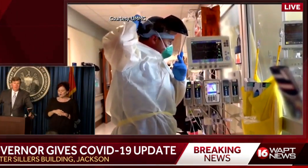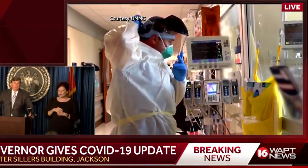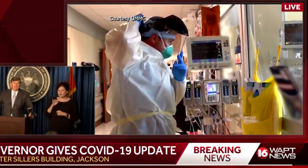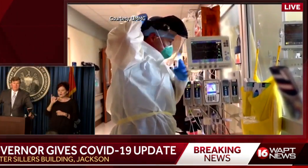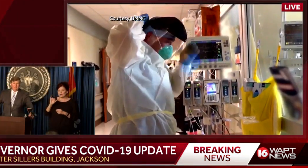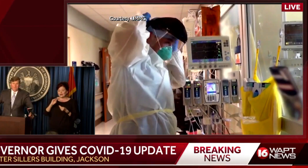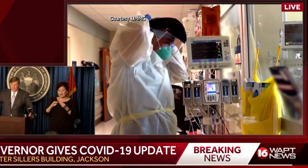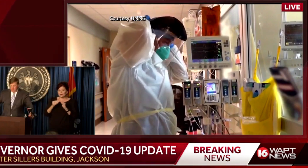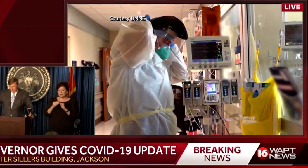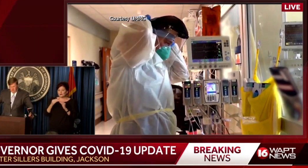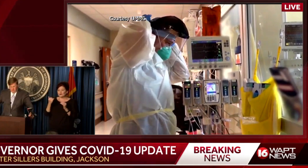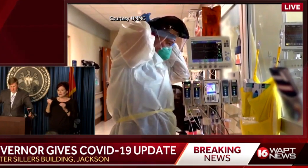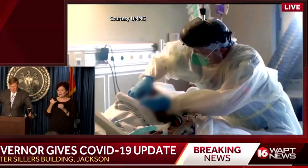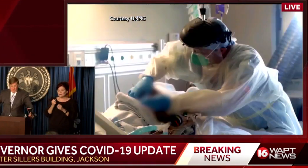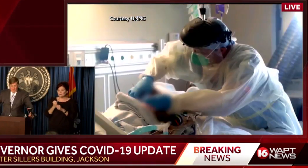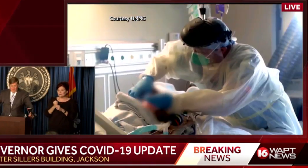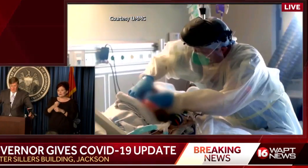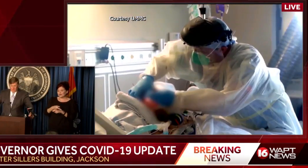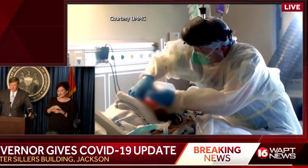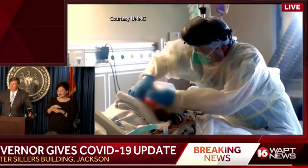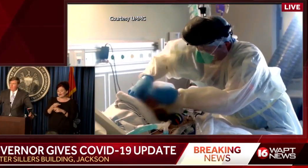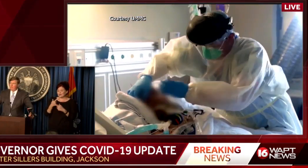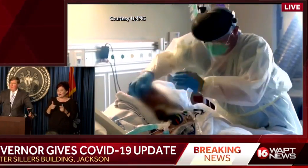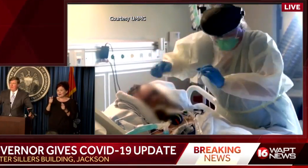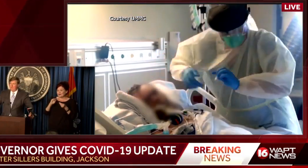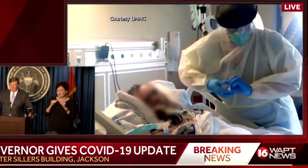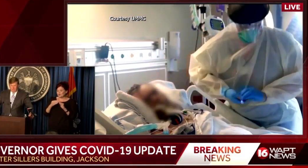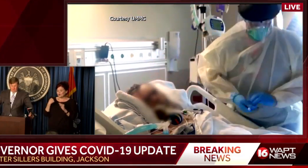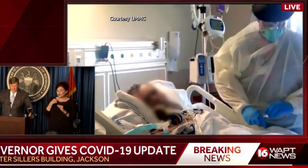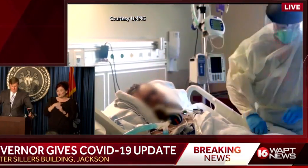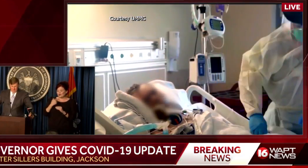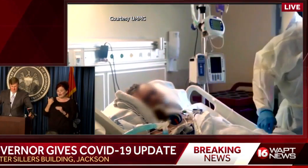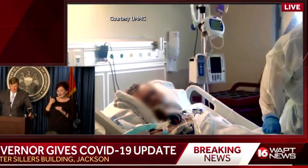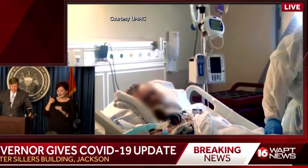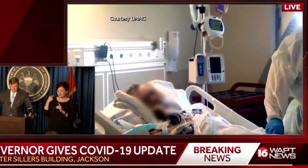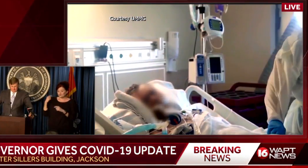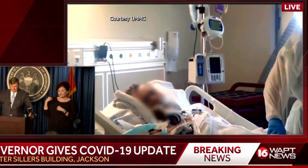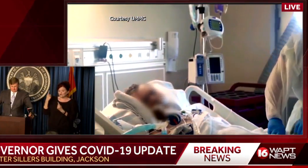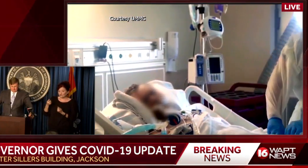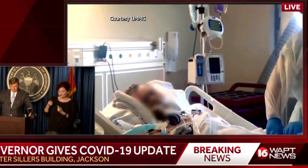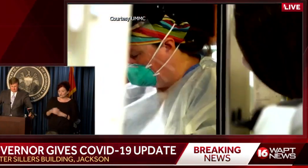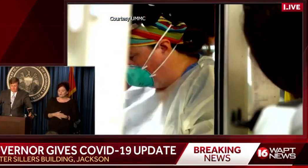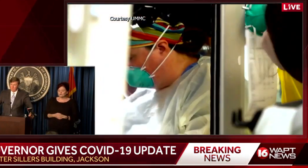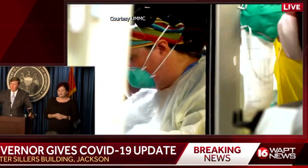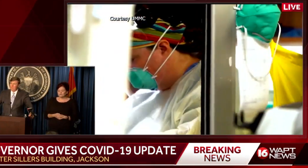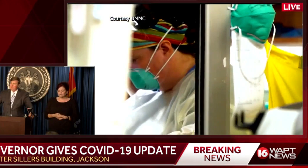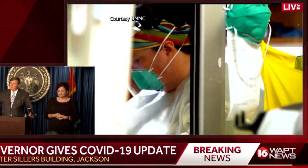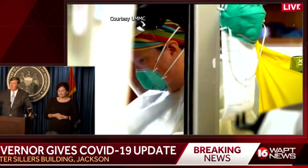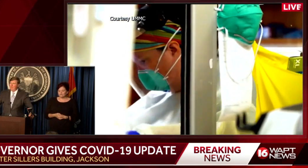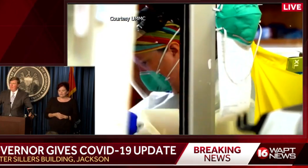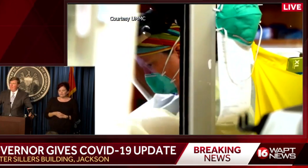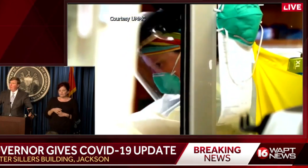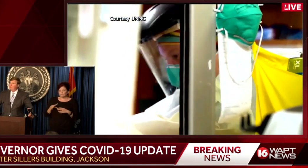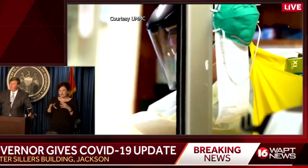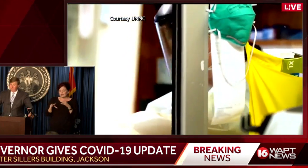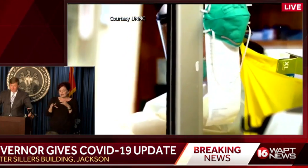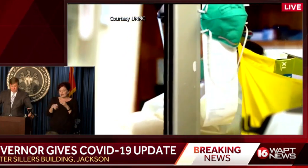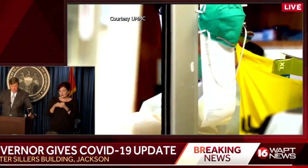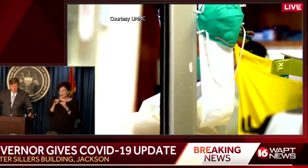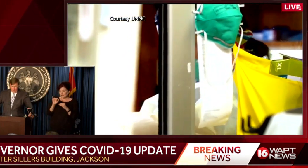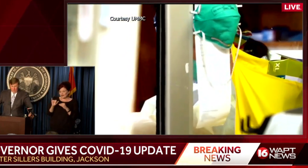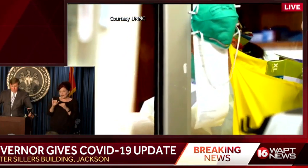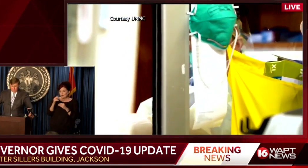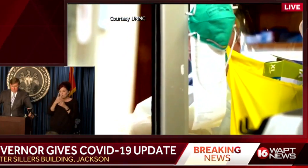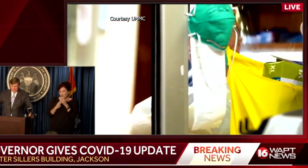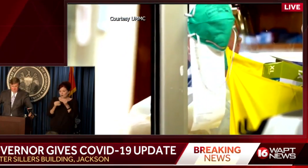numbers now exceed the largest number we've had during the pandemic. In addition to that, both of these